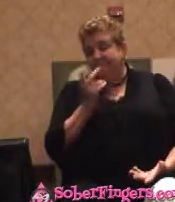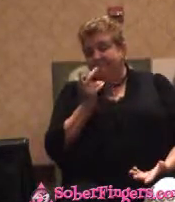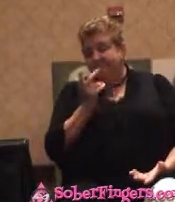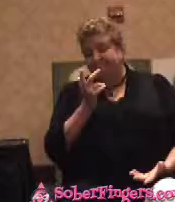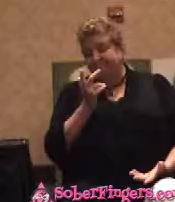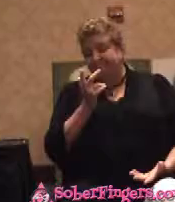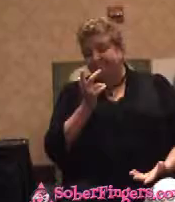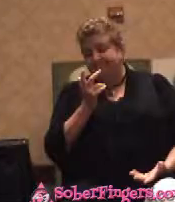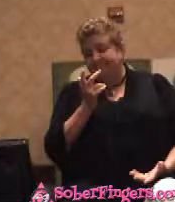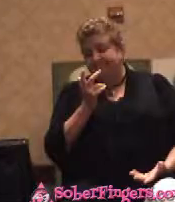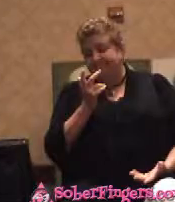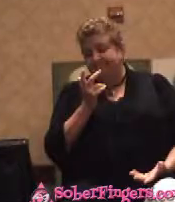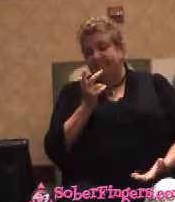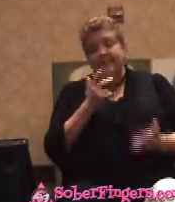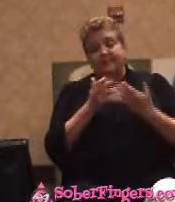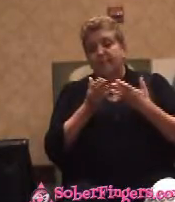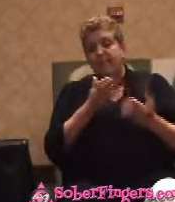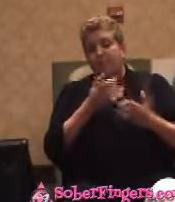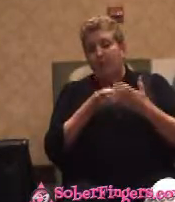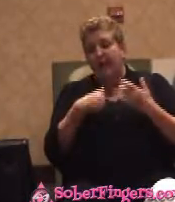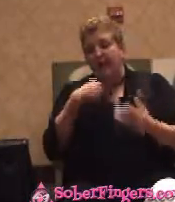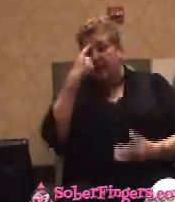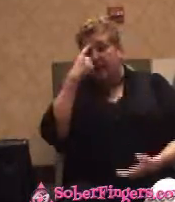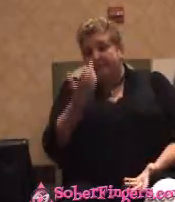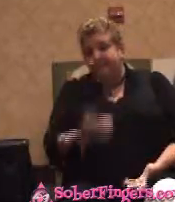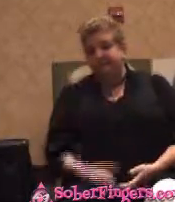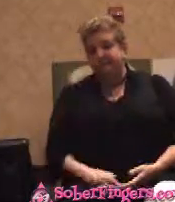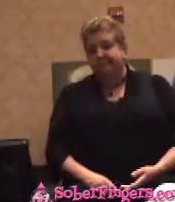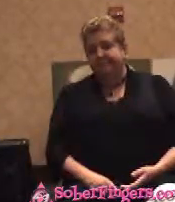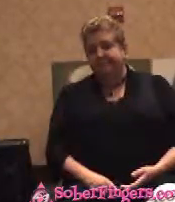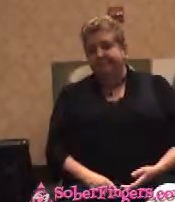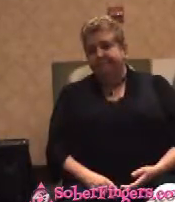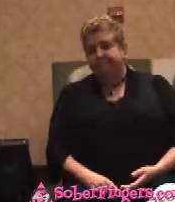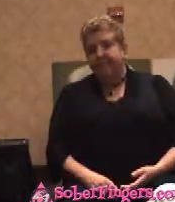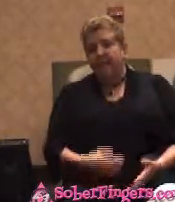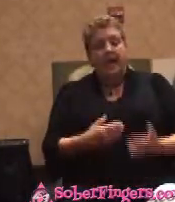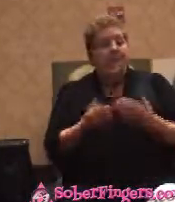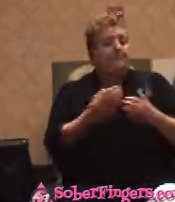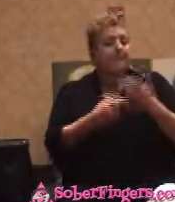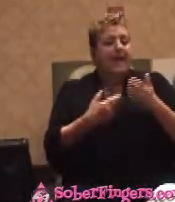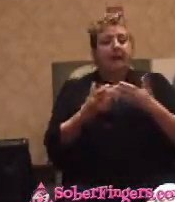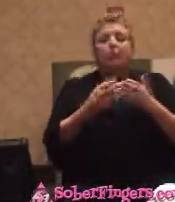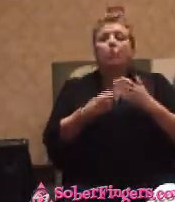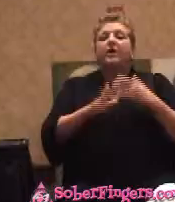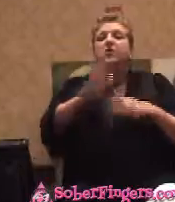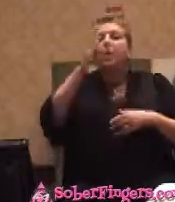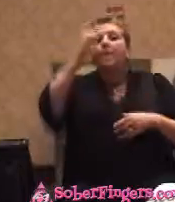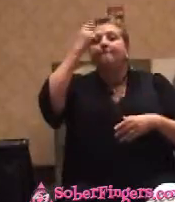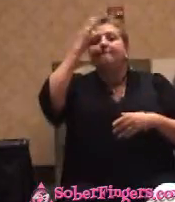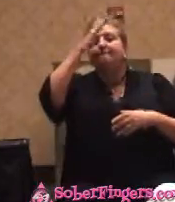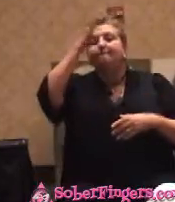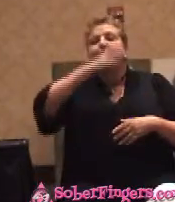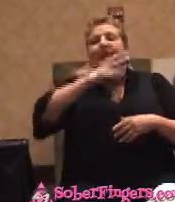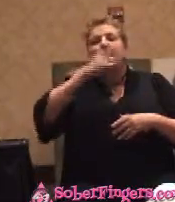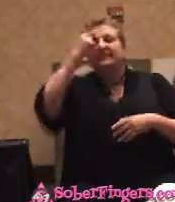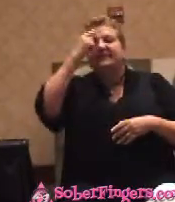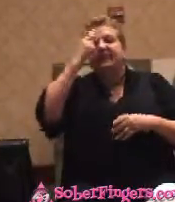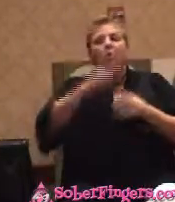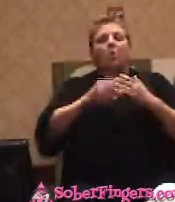It doesn't make any difference what I think. It doesn't make any difference what your parents think, what your partners think, what the children think, what anybody